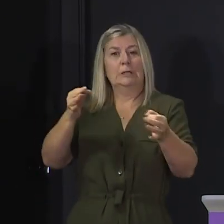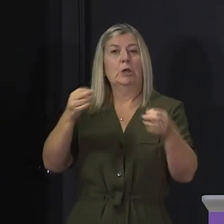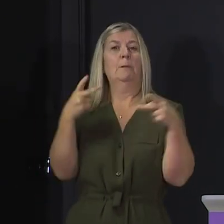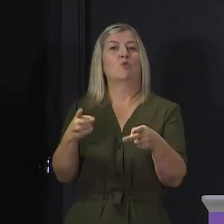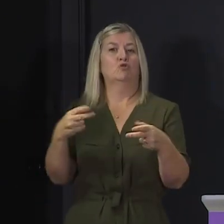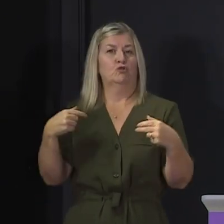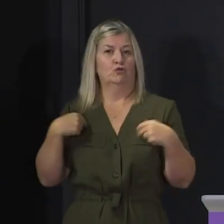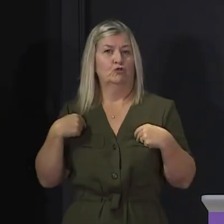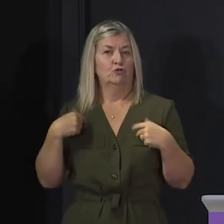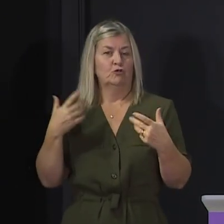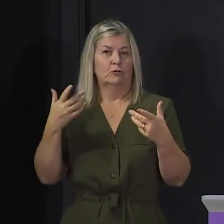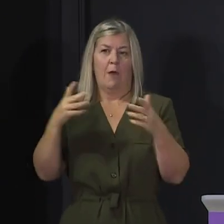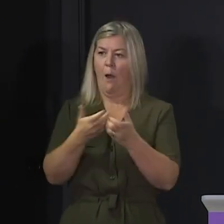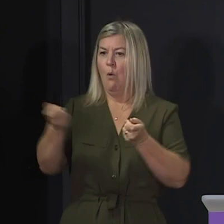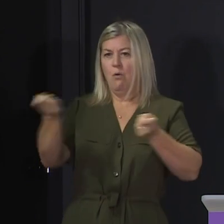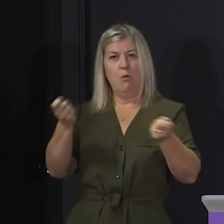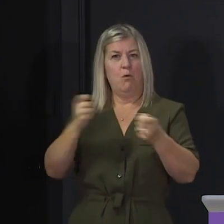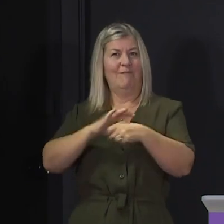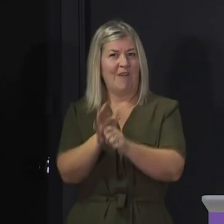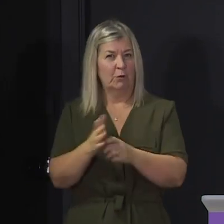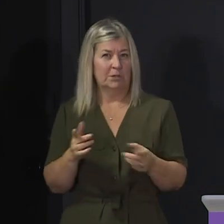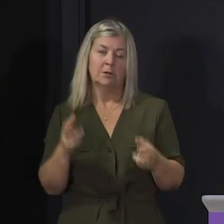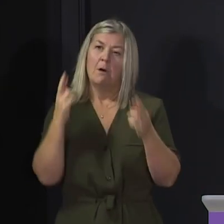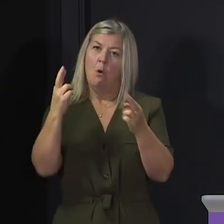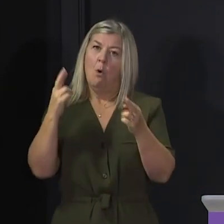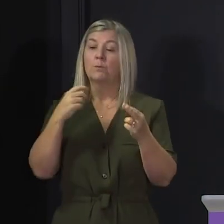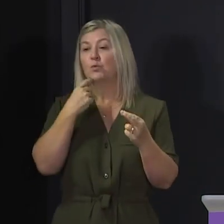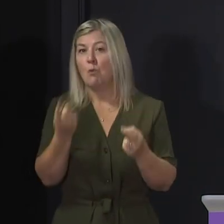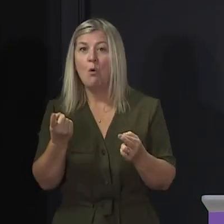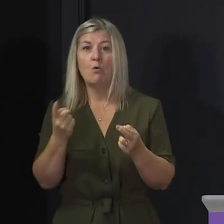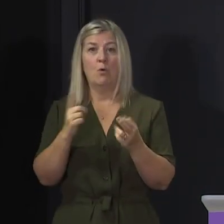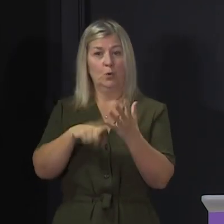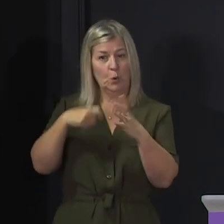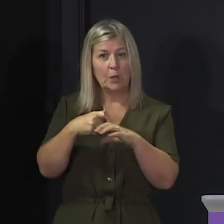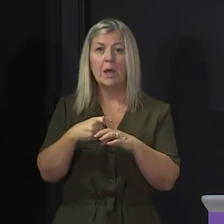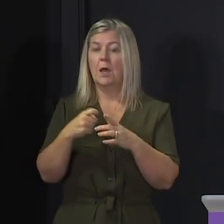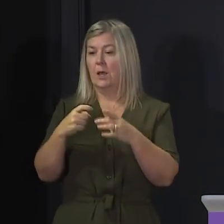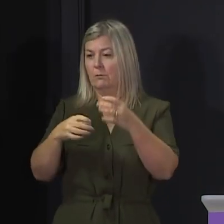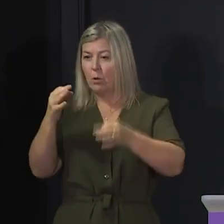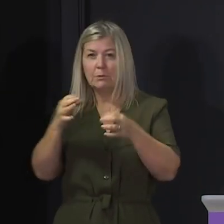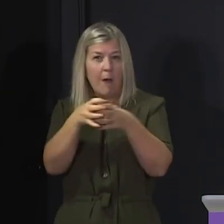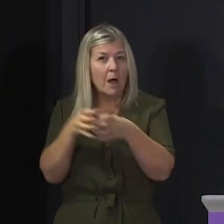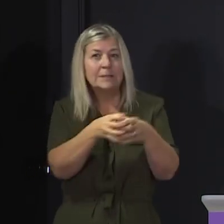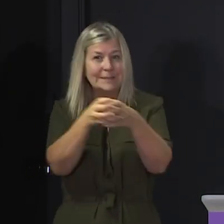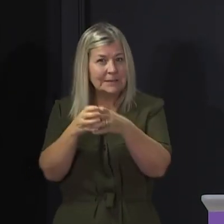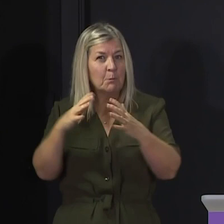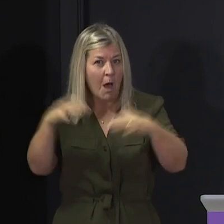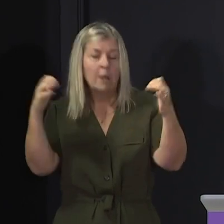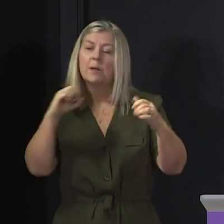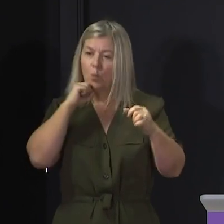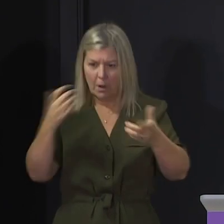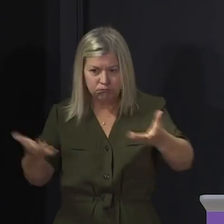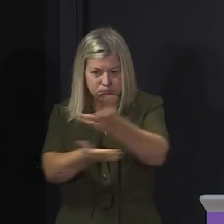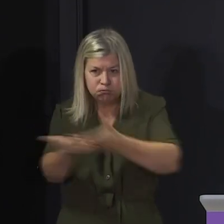I hope to discuss the outlines of this tomorrow with leaders of the other parties in the Scottish Parliament and we will then publish a